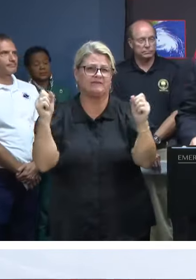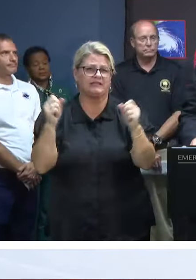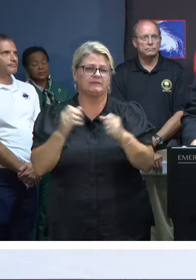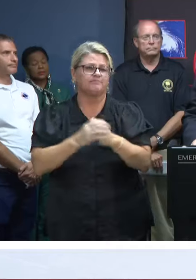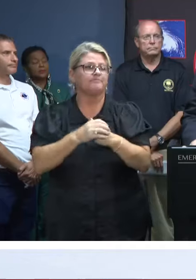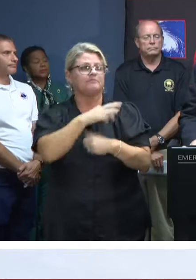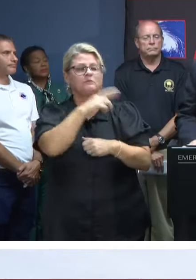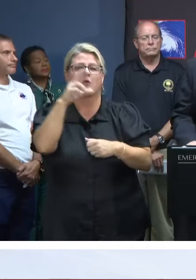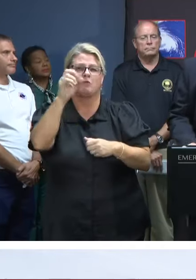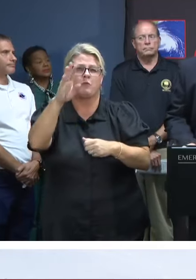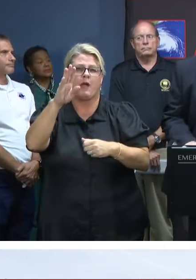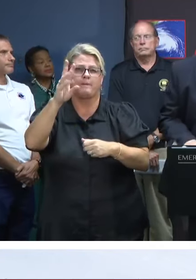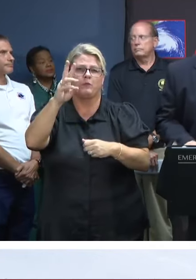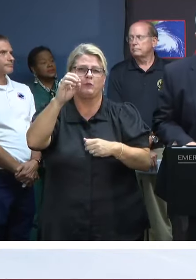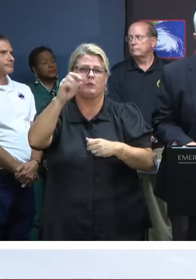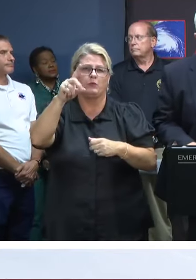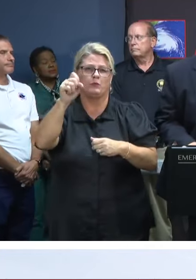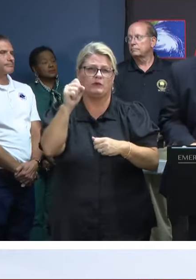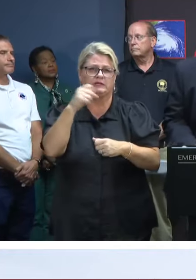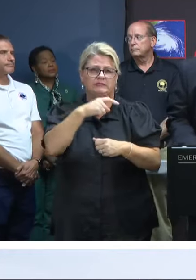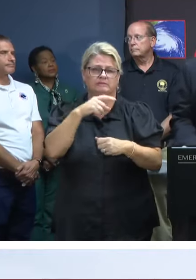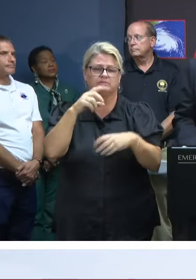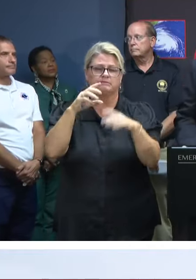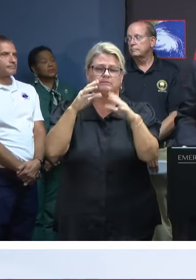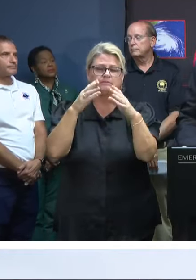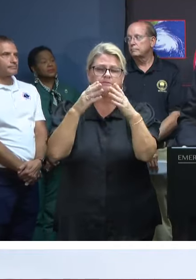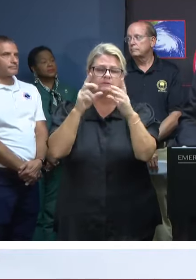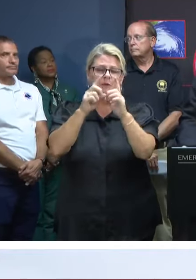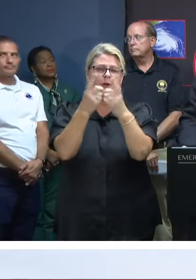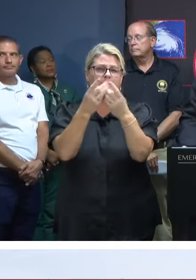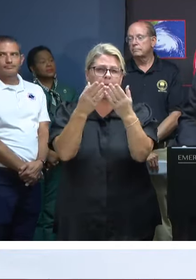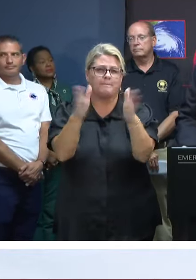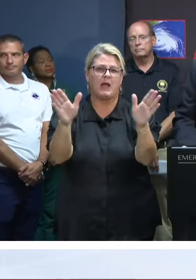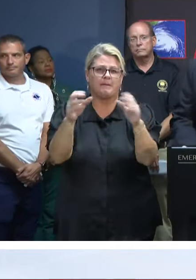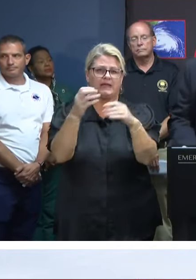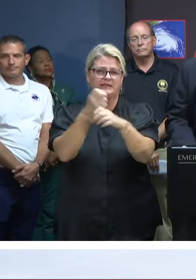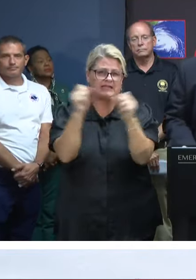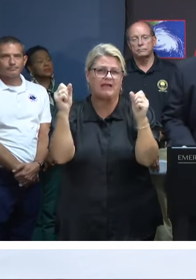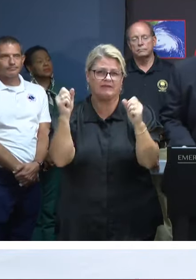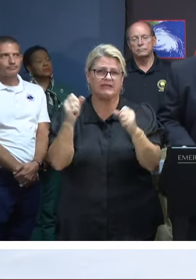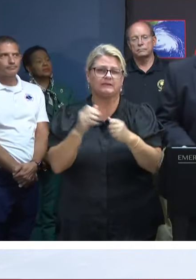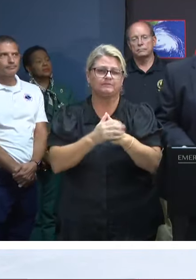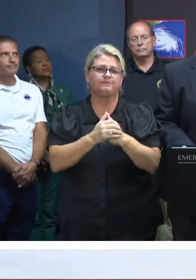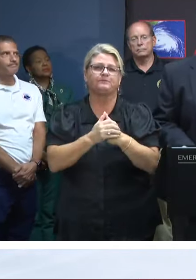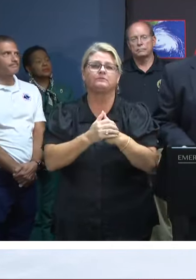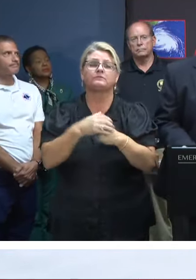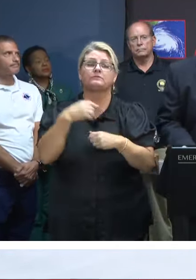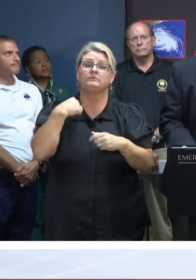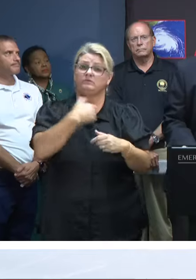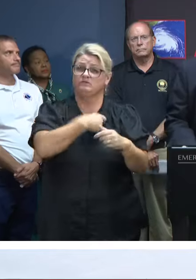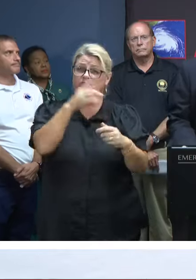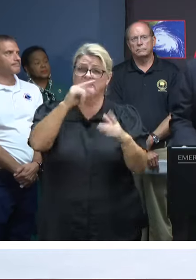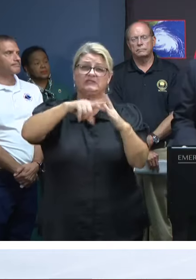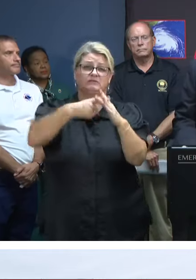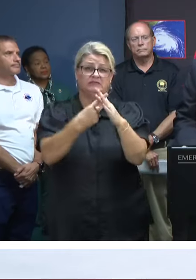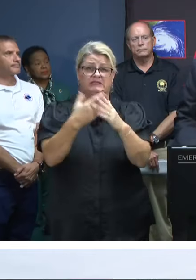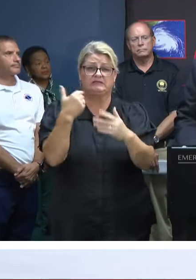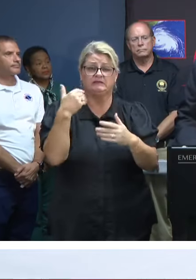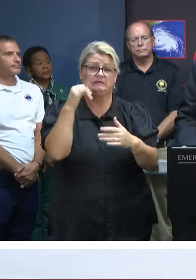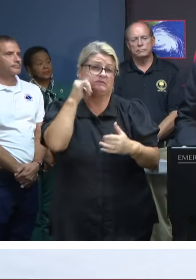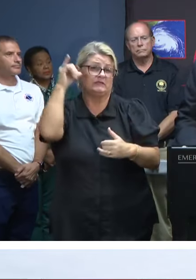Rob Woods, Director of the South Carolina Department of Public Safety. The South Carolina Department of Public Safety began preparations on Sunday